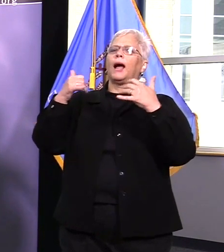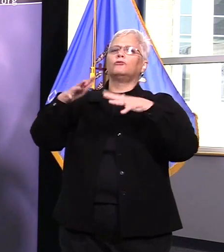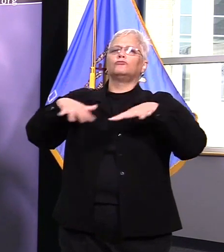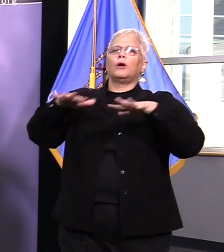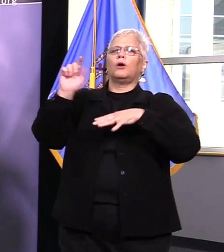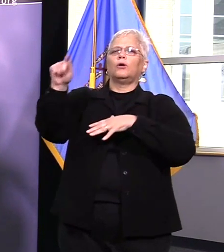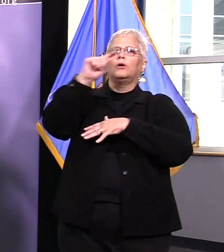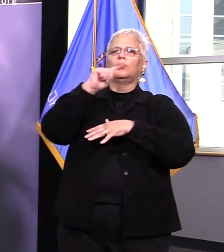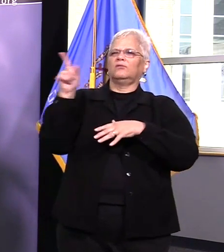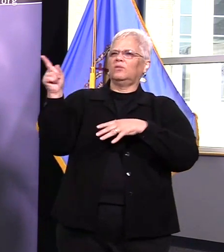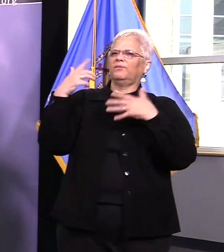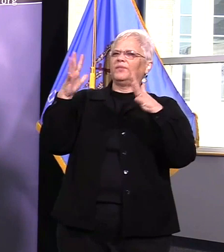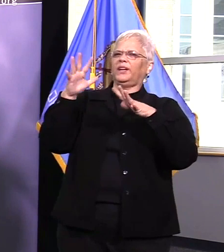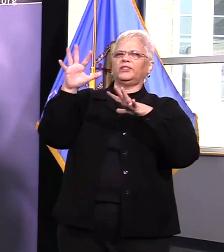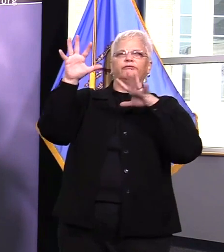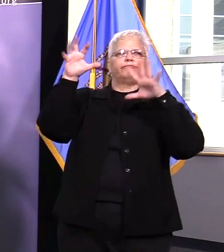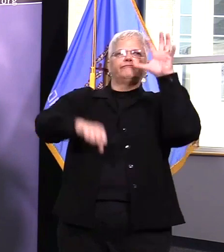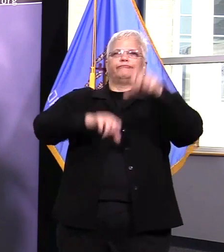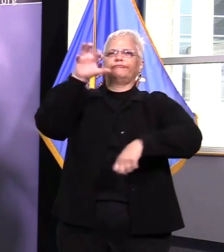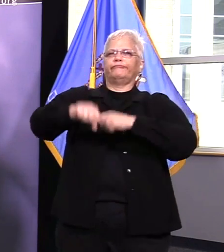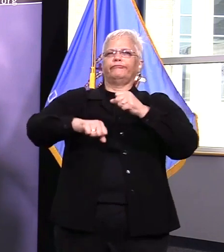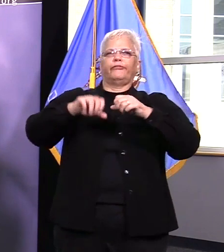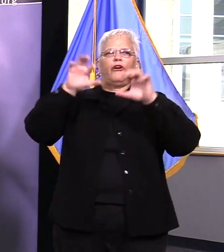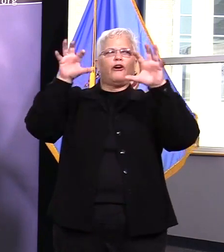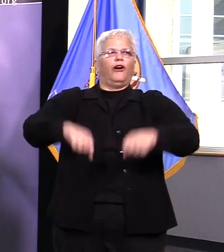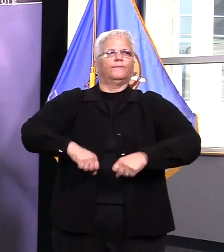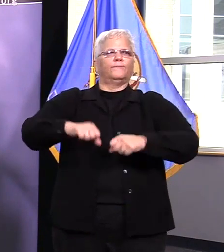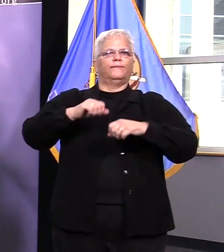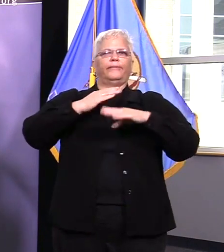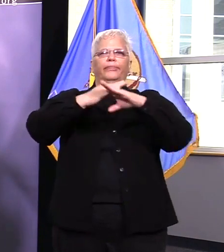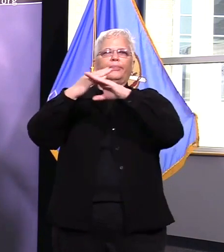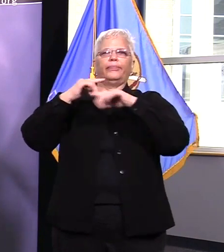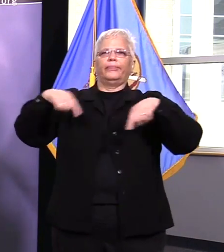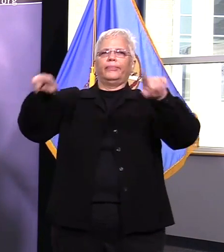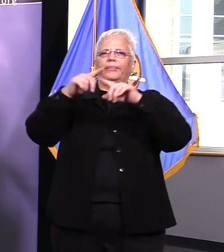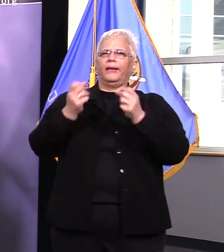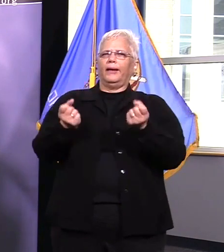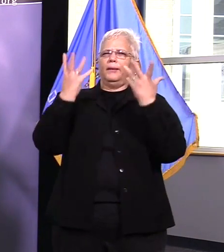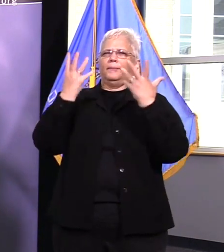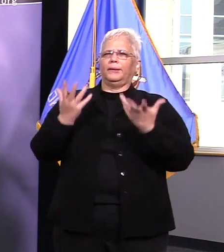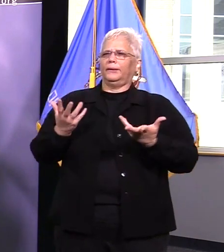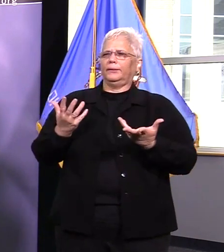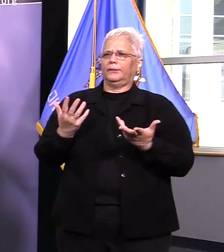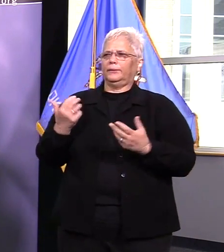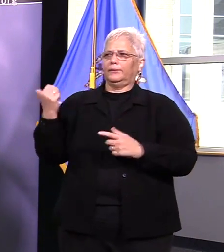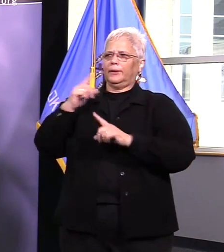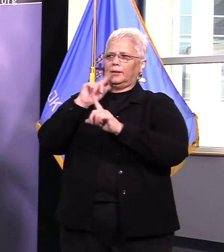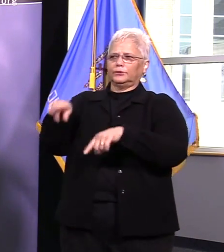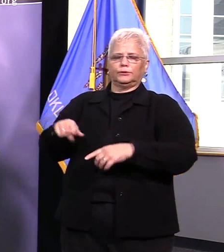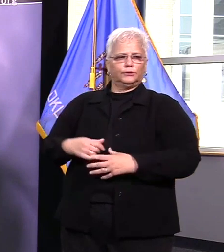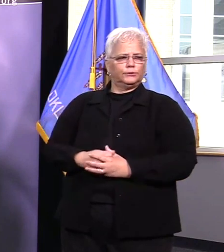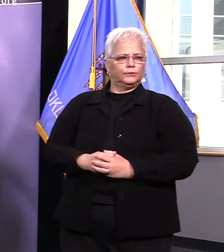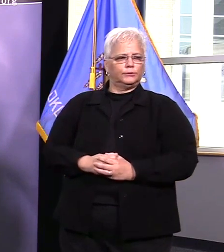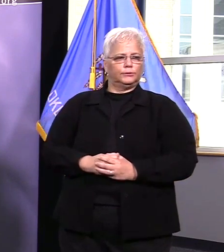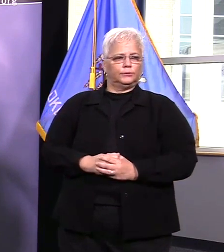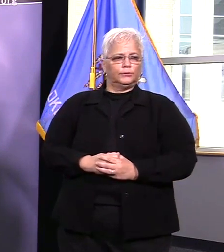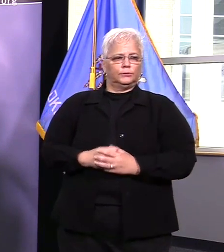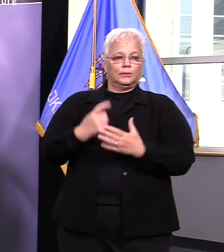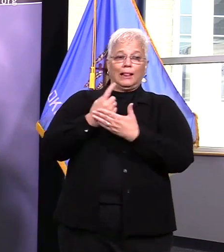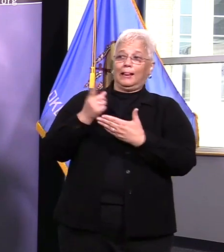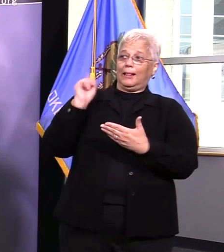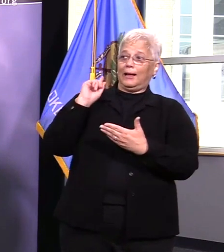we instituted last week closure of all playground equipment in sports courts in our tulsa parks